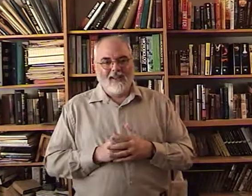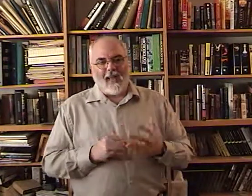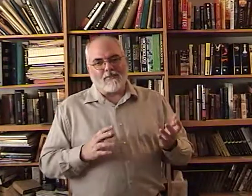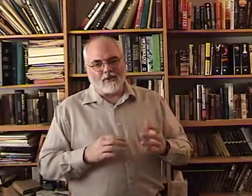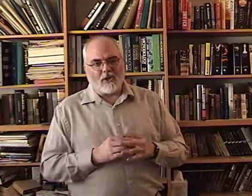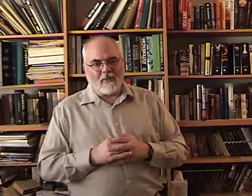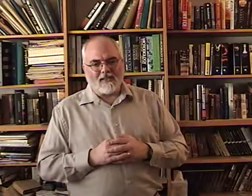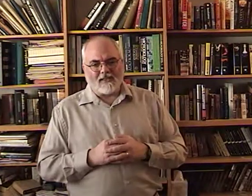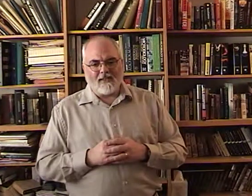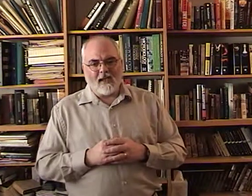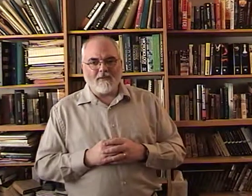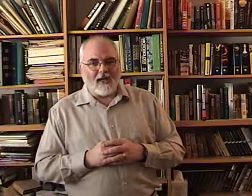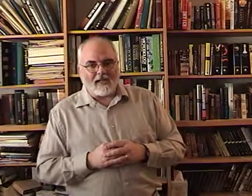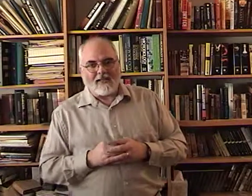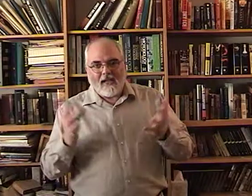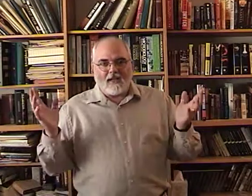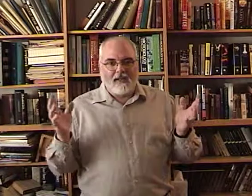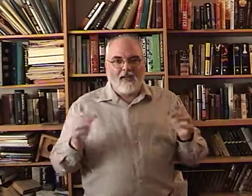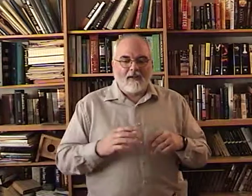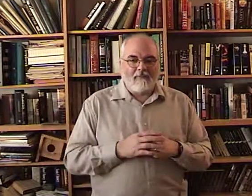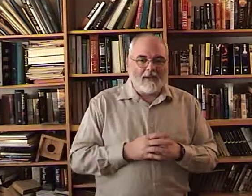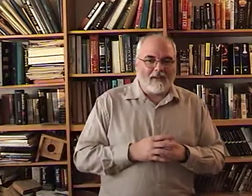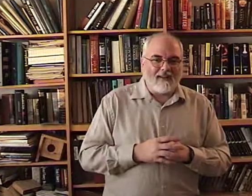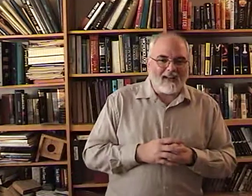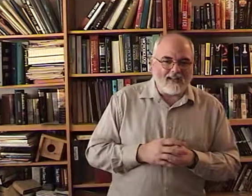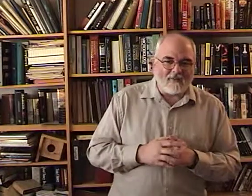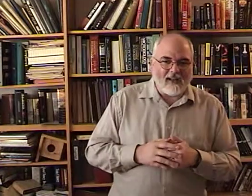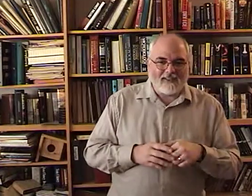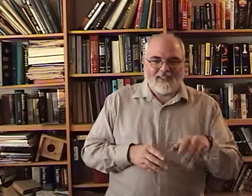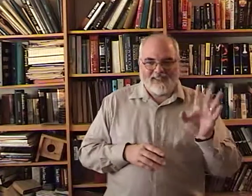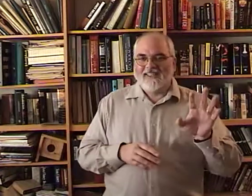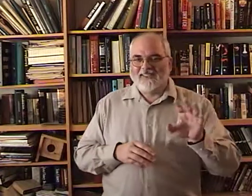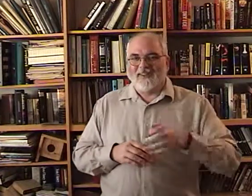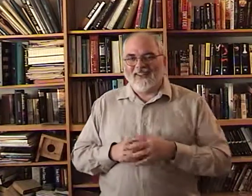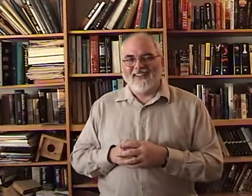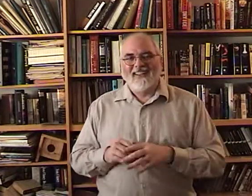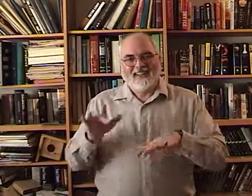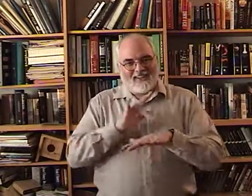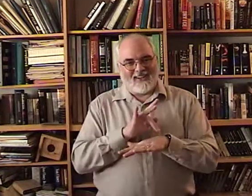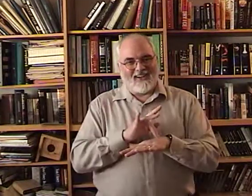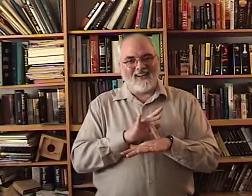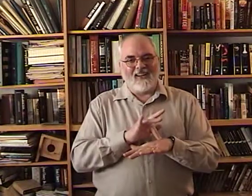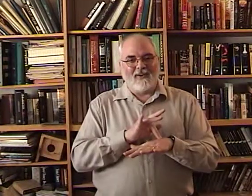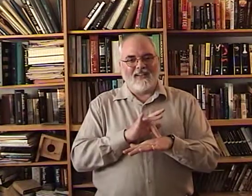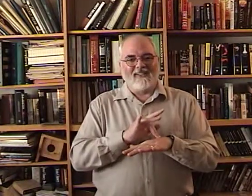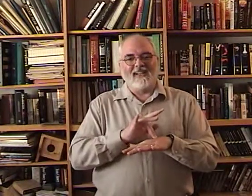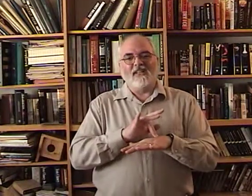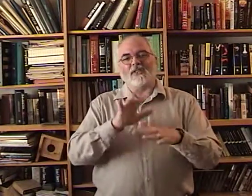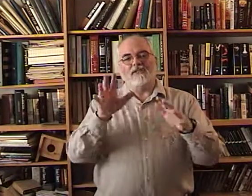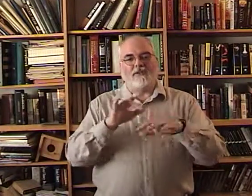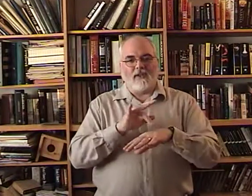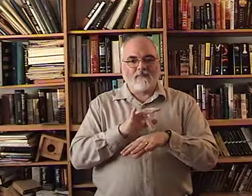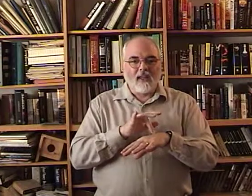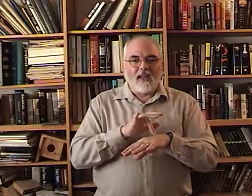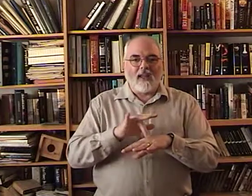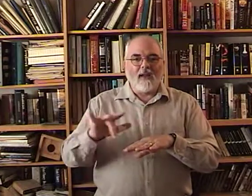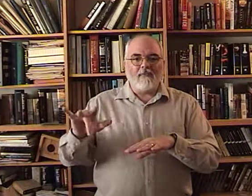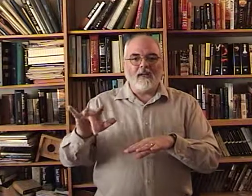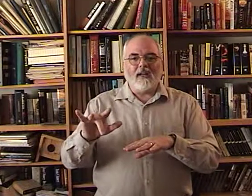Happens to also be the same sign as naked. But. That doesn't make sense in this song. All right. Anyway. That's just for fun. Empty.